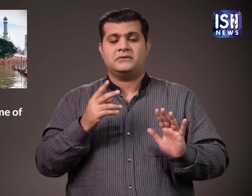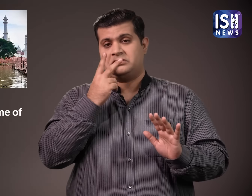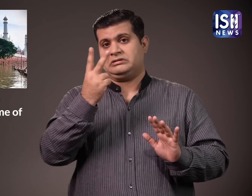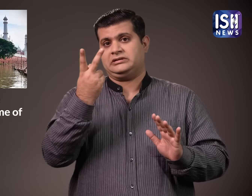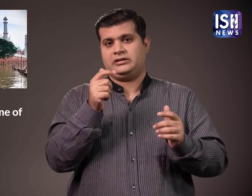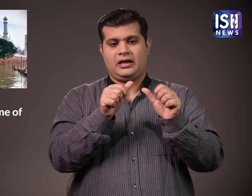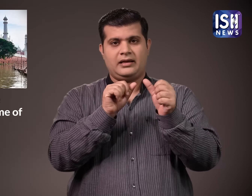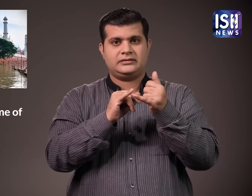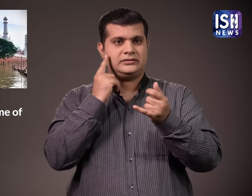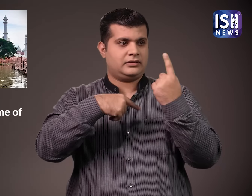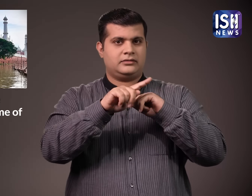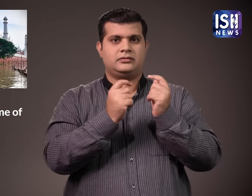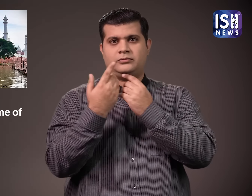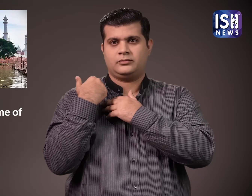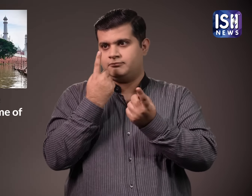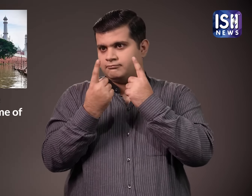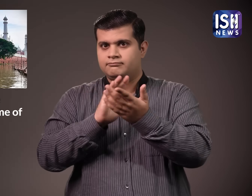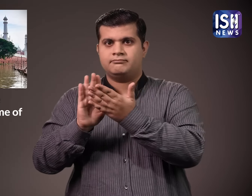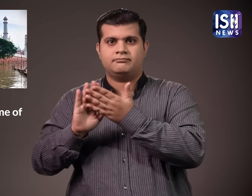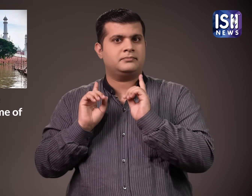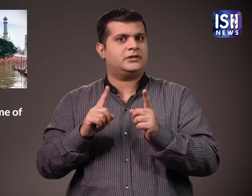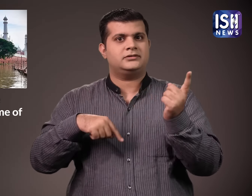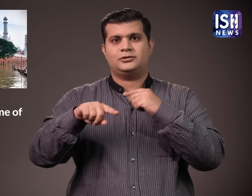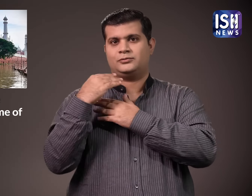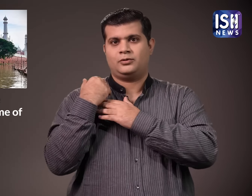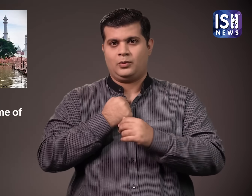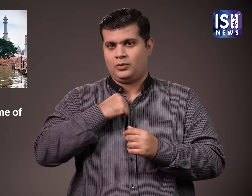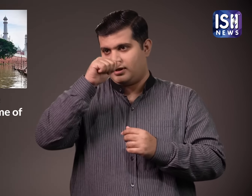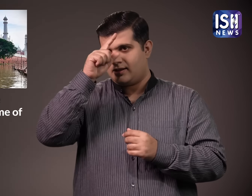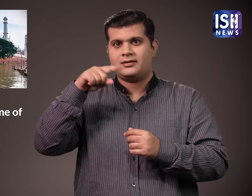Let's see how ASI inspects and restores these historic monuments of India.